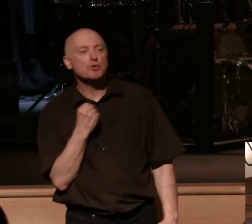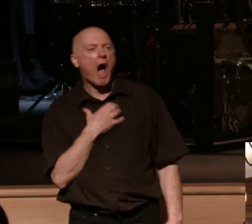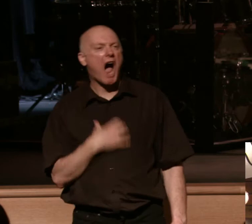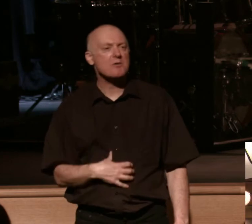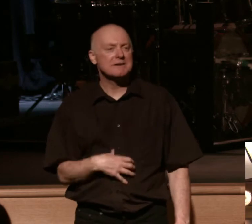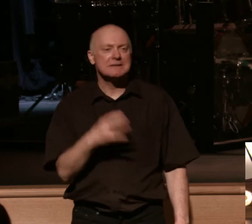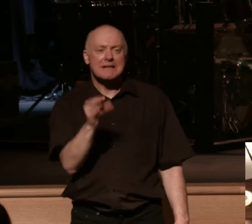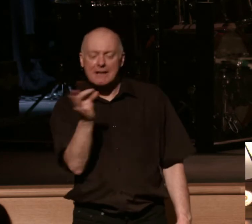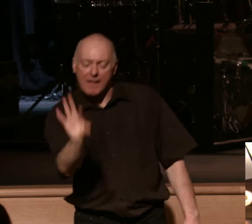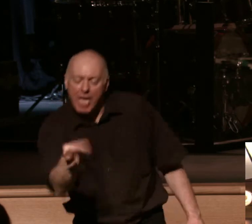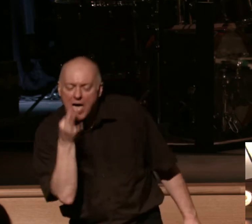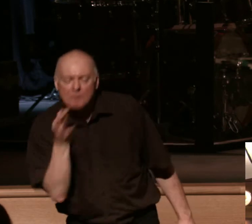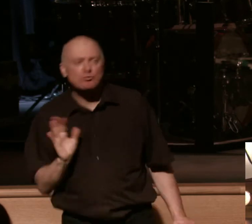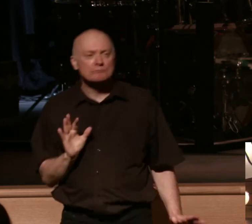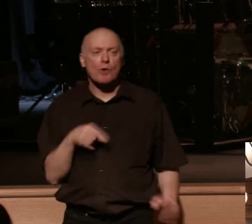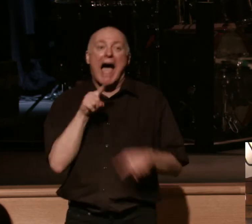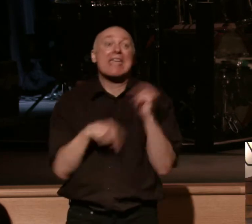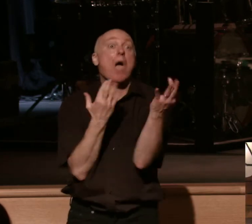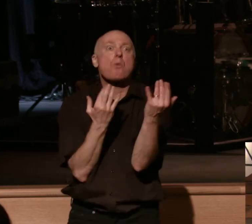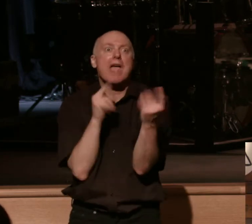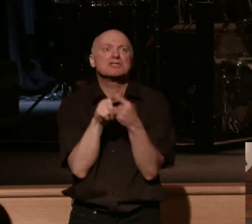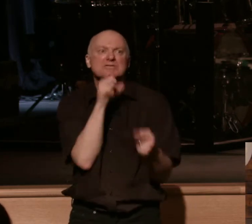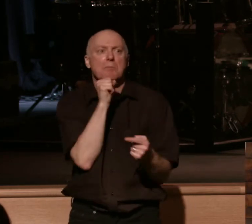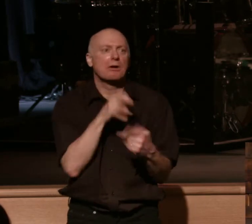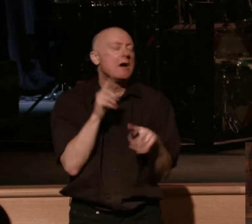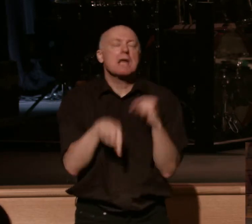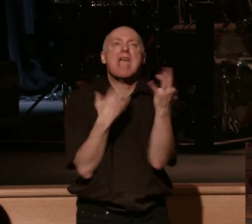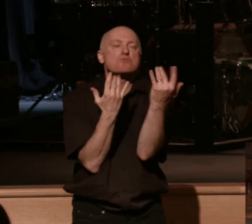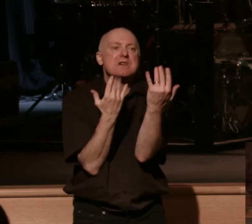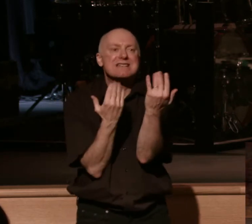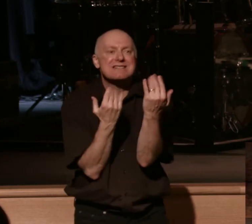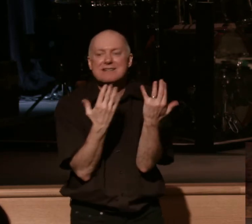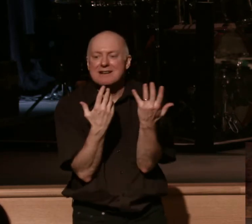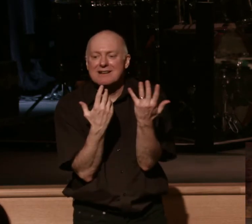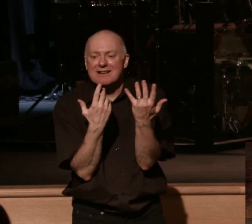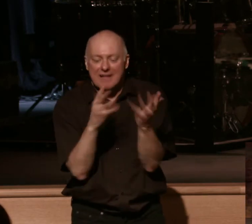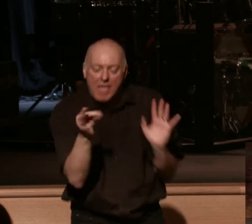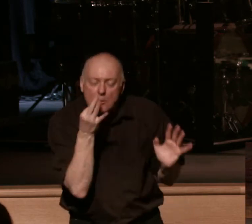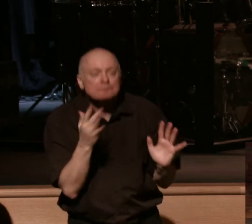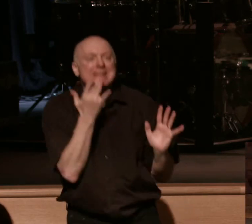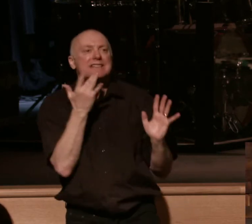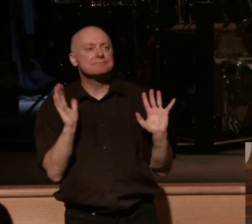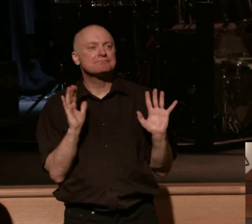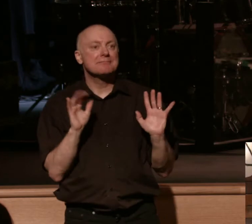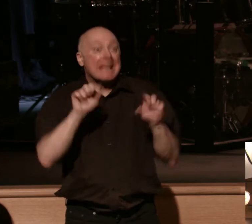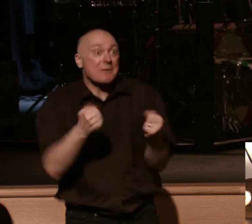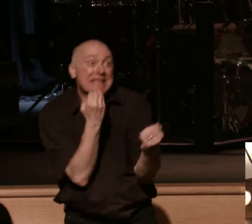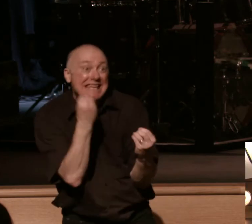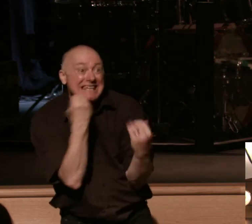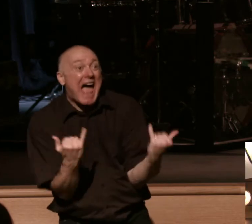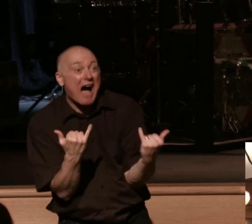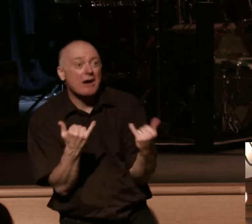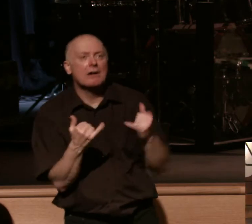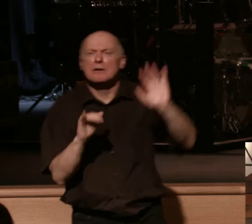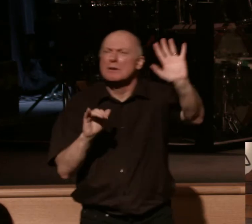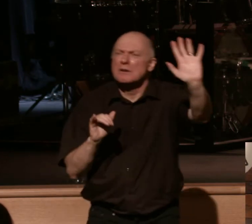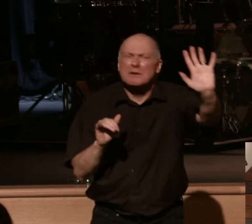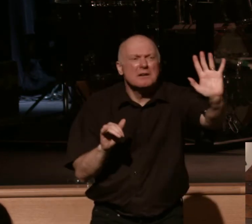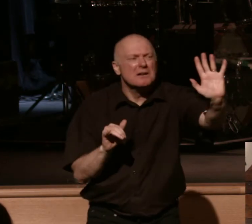taste it and you're just like oh I can't it's hard to wait it's hard to wait for when the actual can we eat now can we eat now can we anyone else like that in here anyone else like that